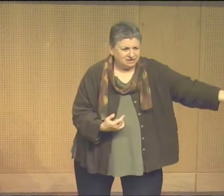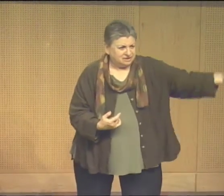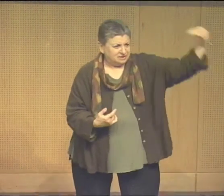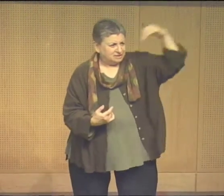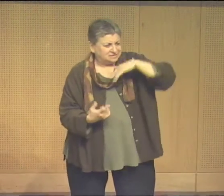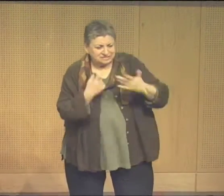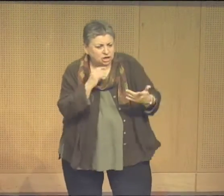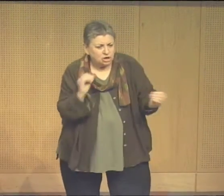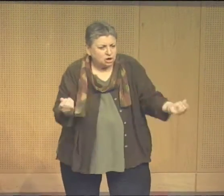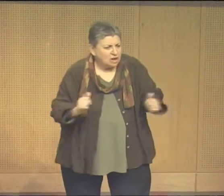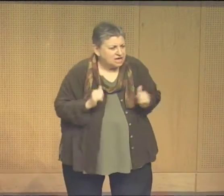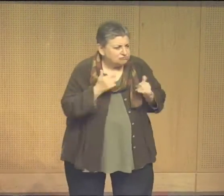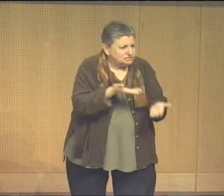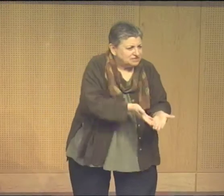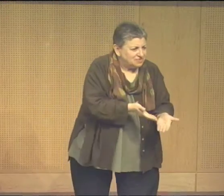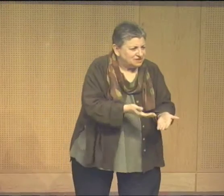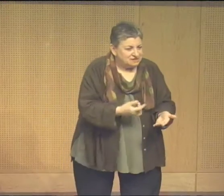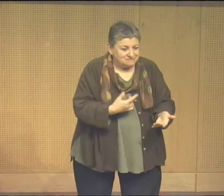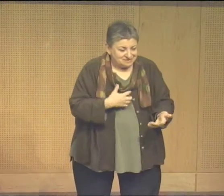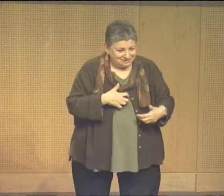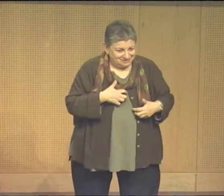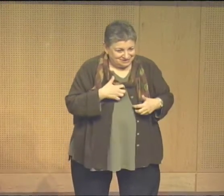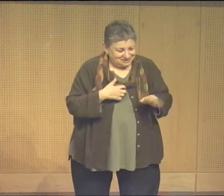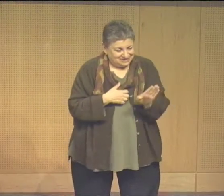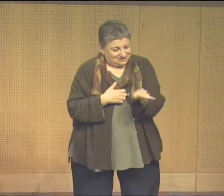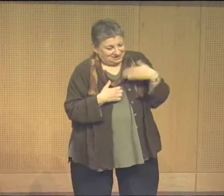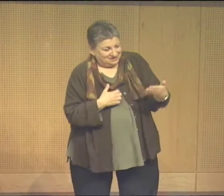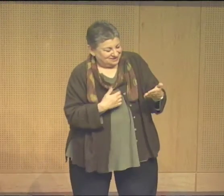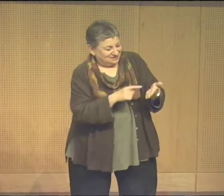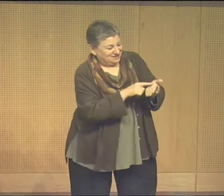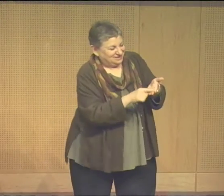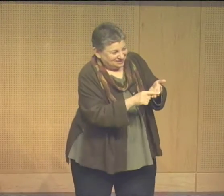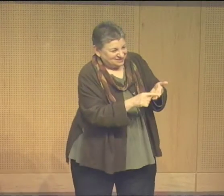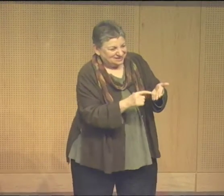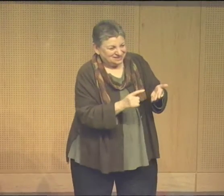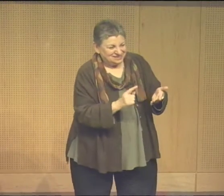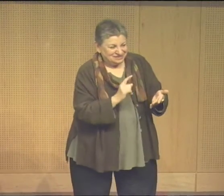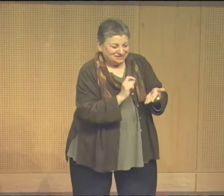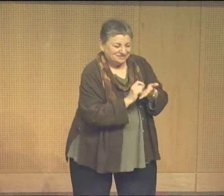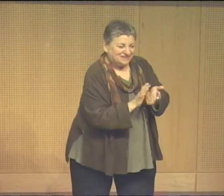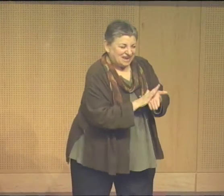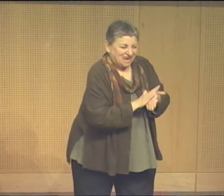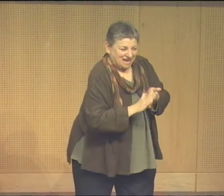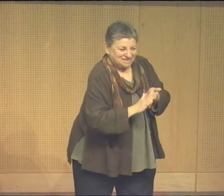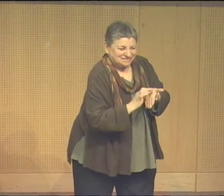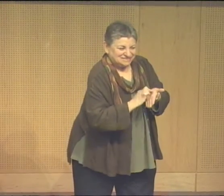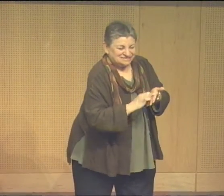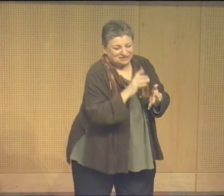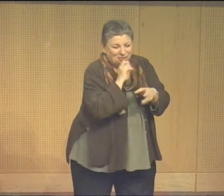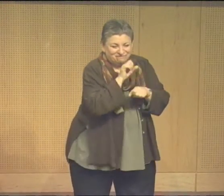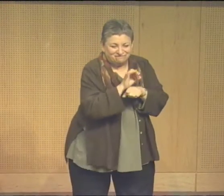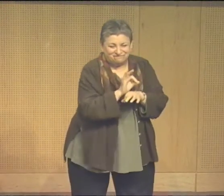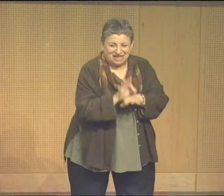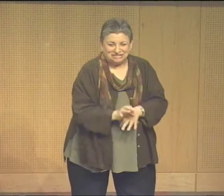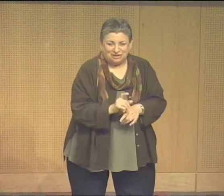along and then it would come back to me and marked as there's no such address and then I would write it clearer